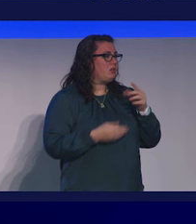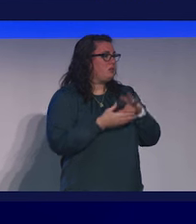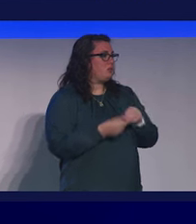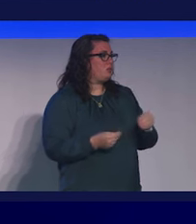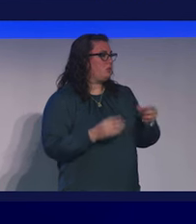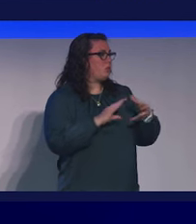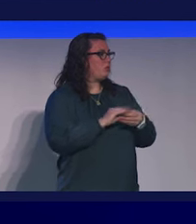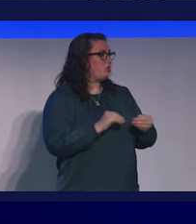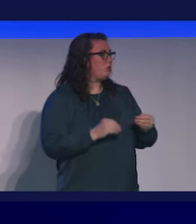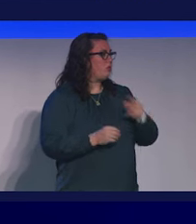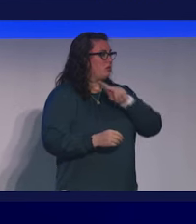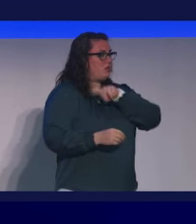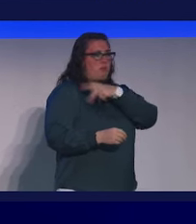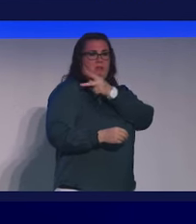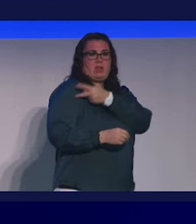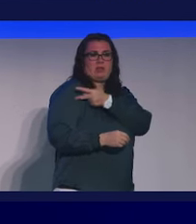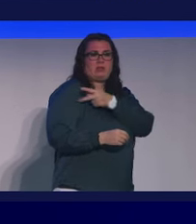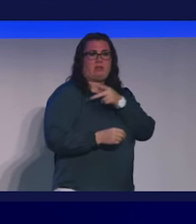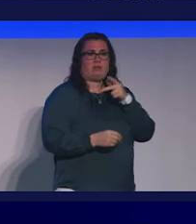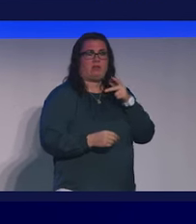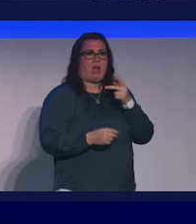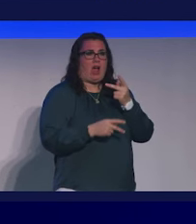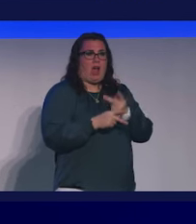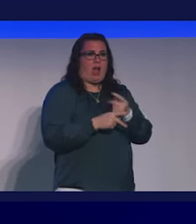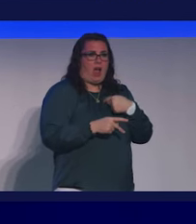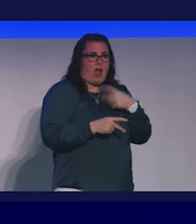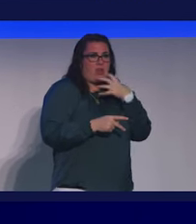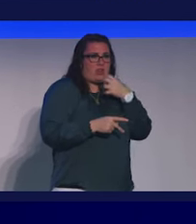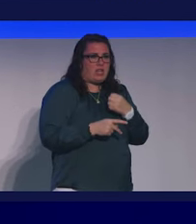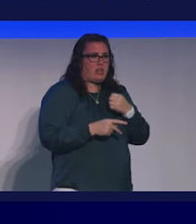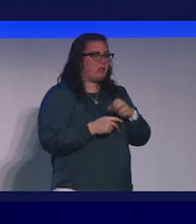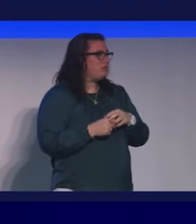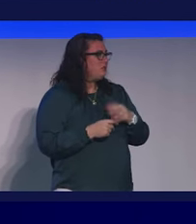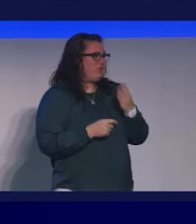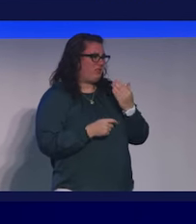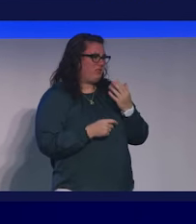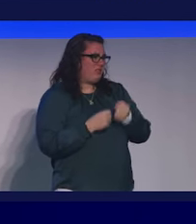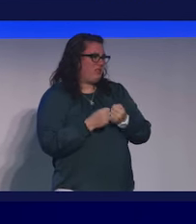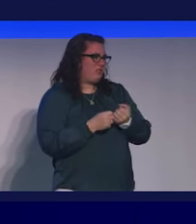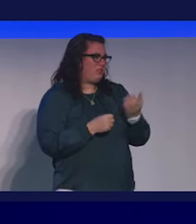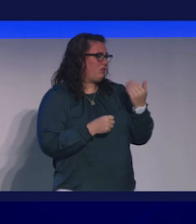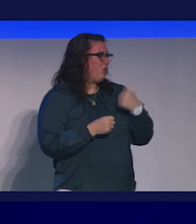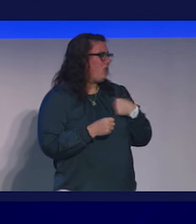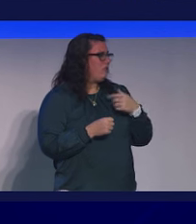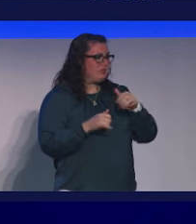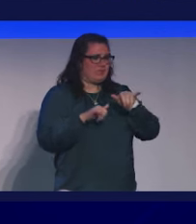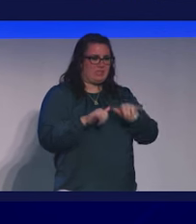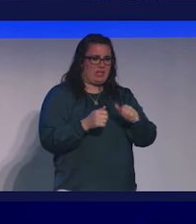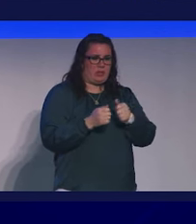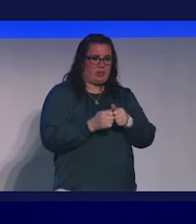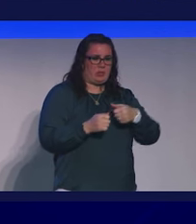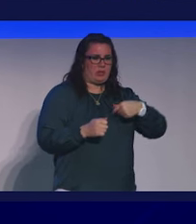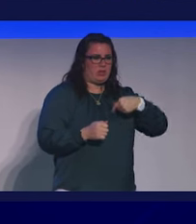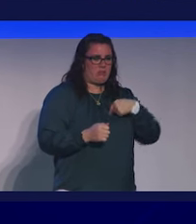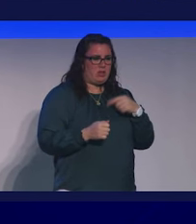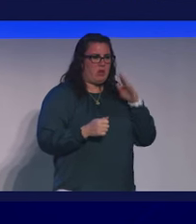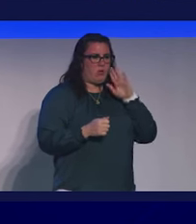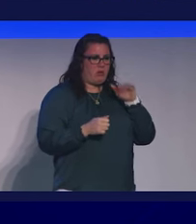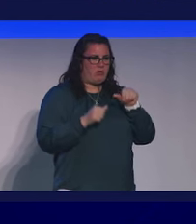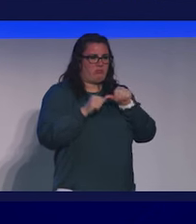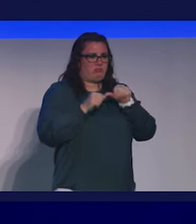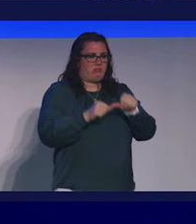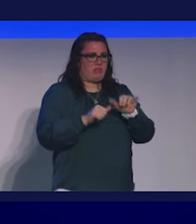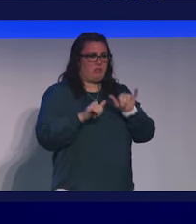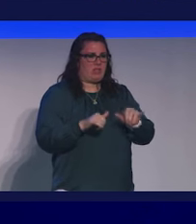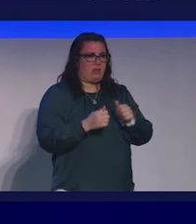of a patient who I cared for. This will probably be, gosh, maybe 15 years ago now, who stayed with me and will continue to stay with me. I